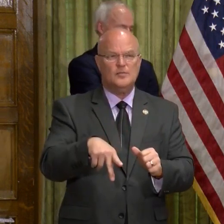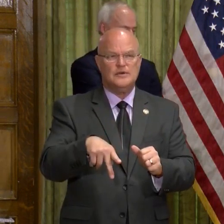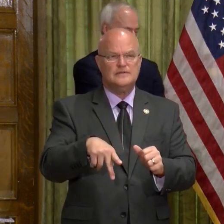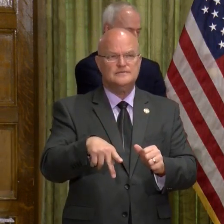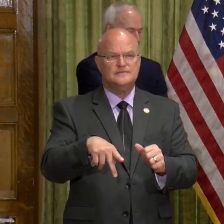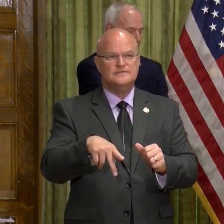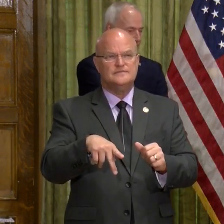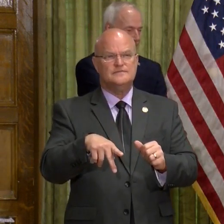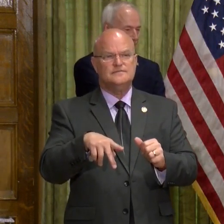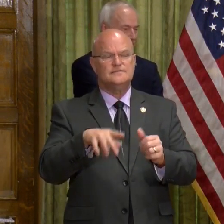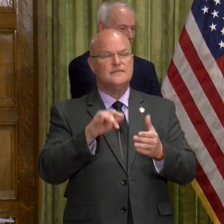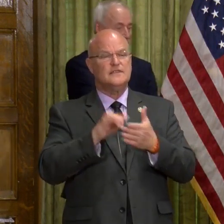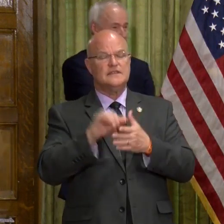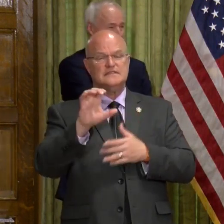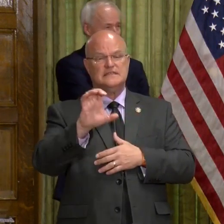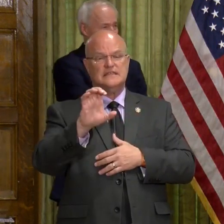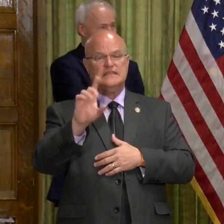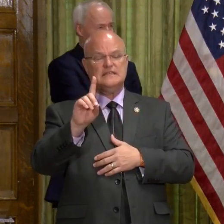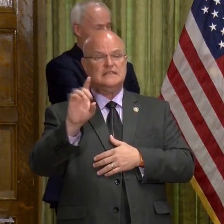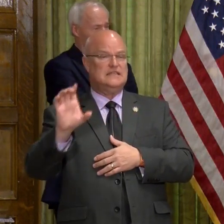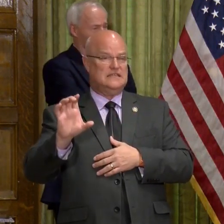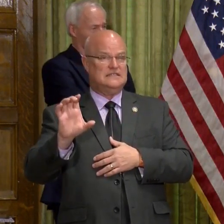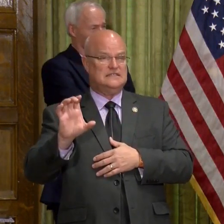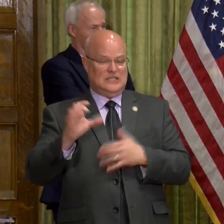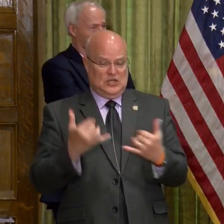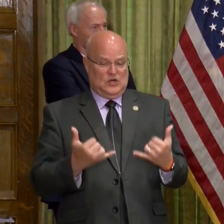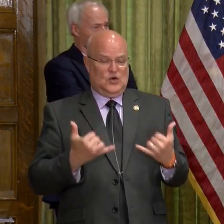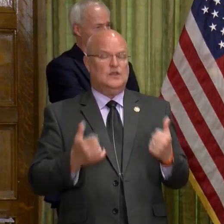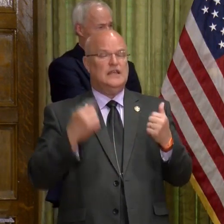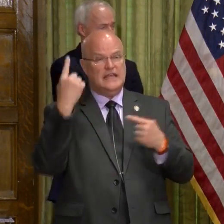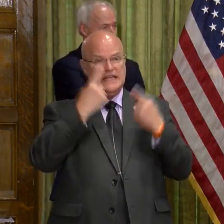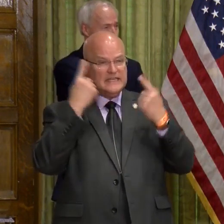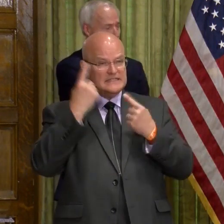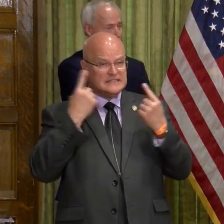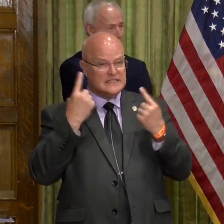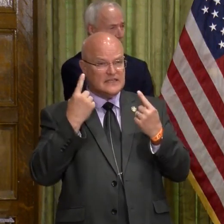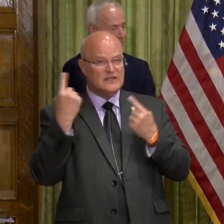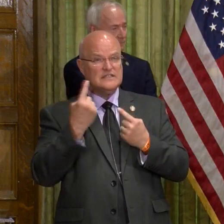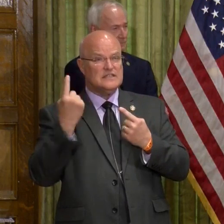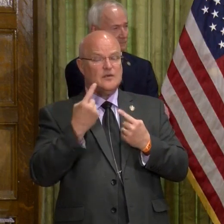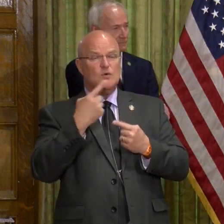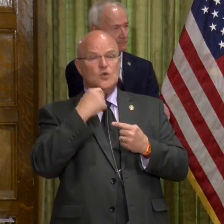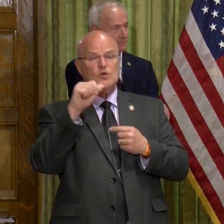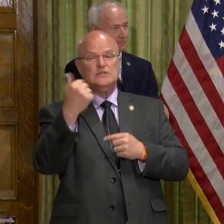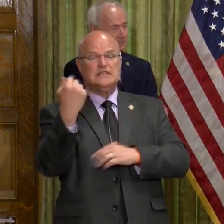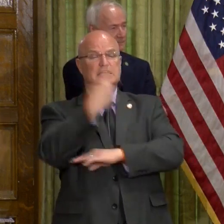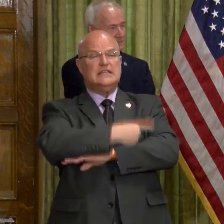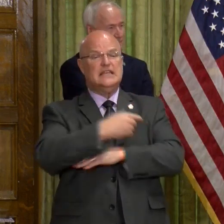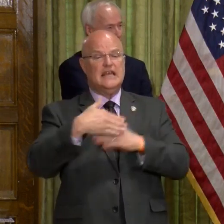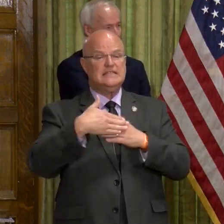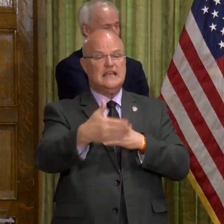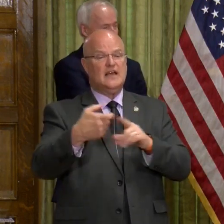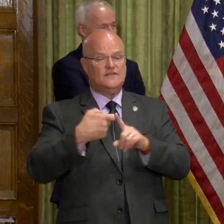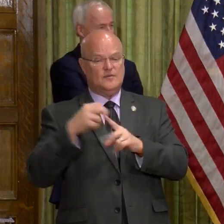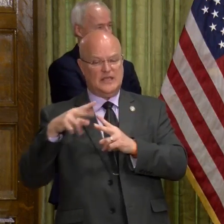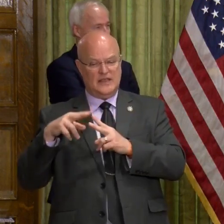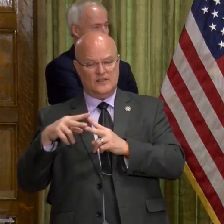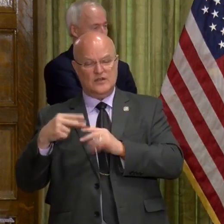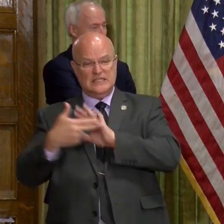the CDC currently considers someone who's 10 days out from either